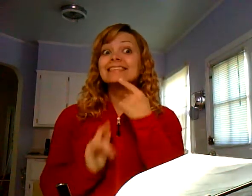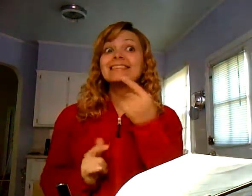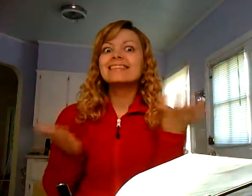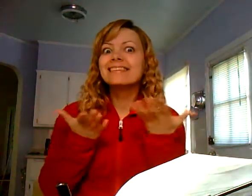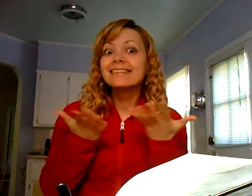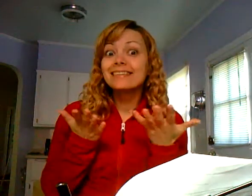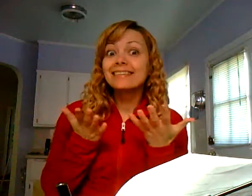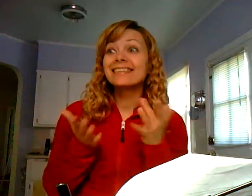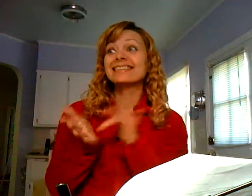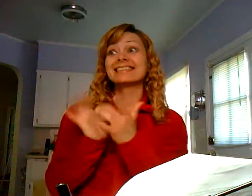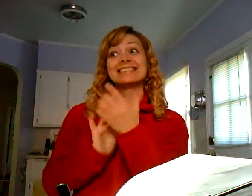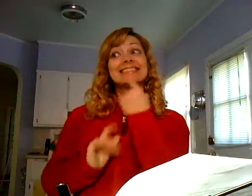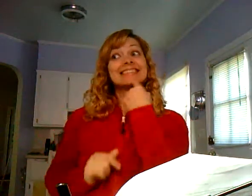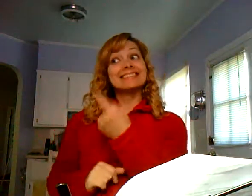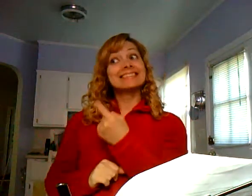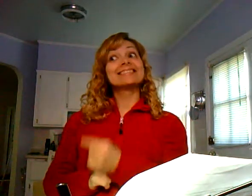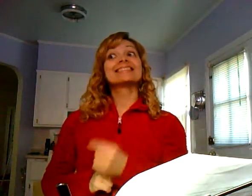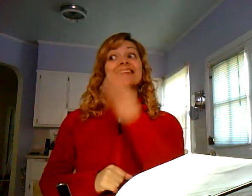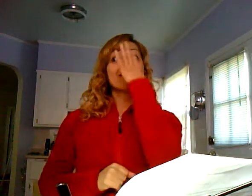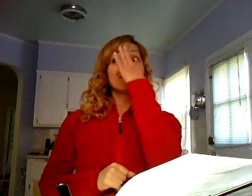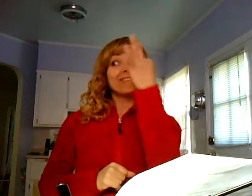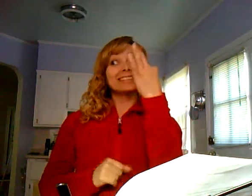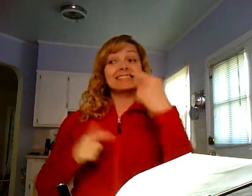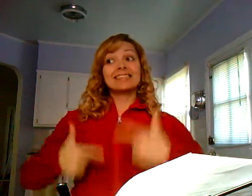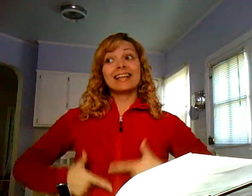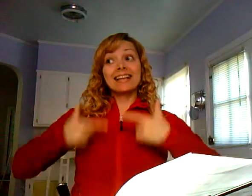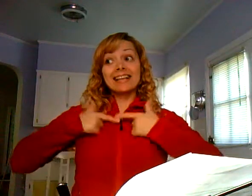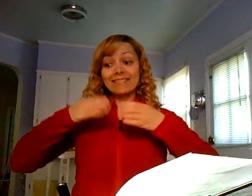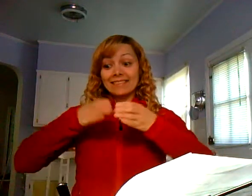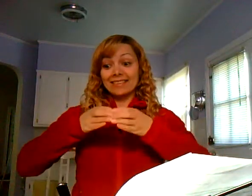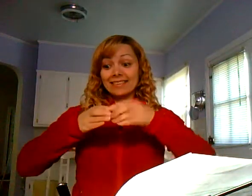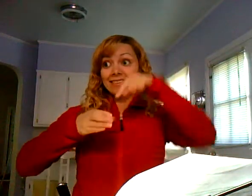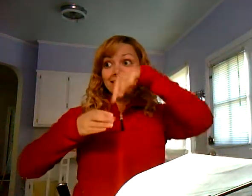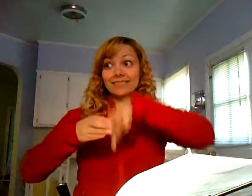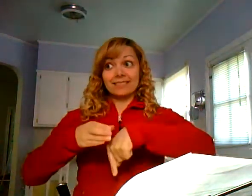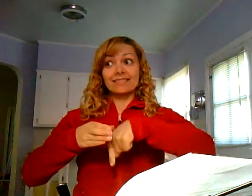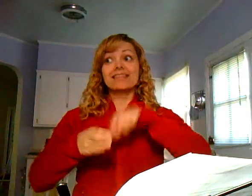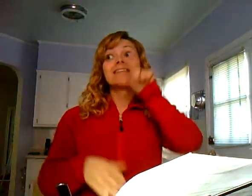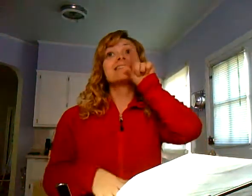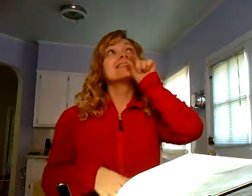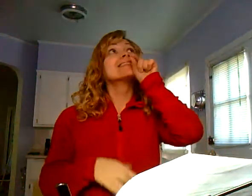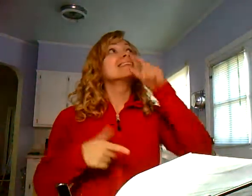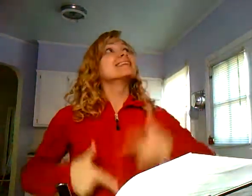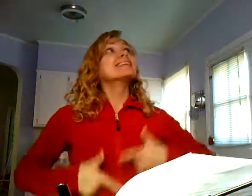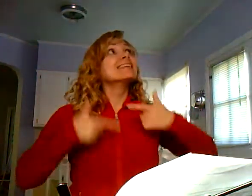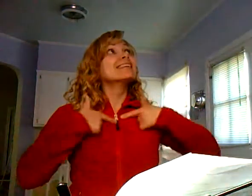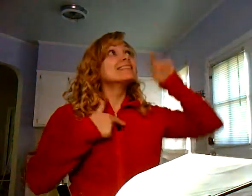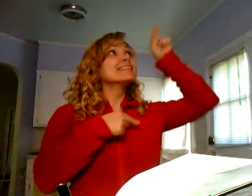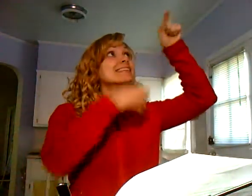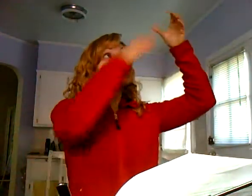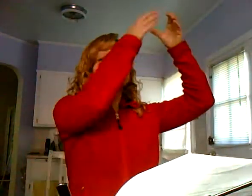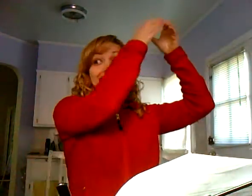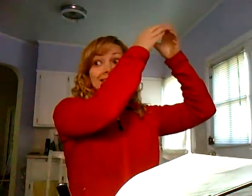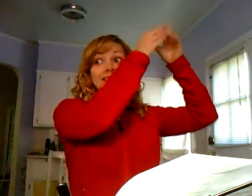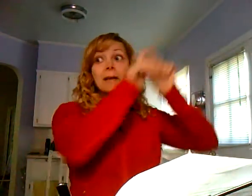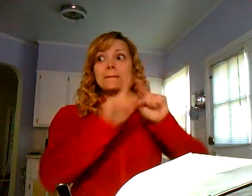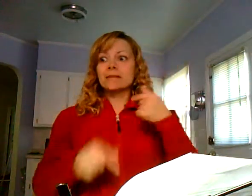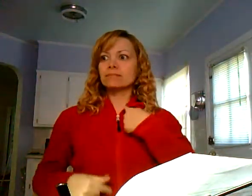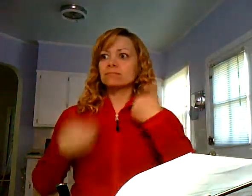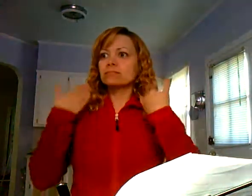Jesus said, What? He said, Well, the foxes, you know, they live in the hole, the birds, and they have their nests to go,